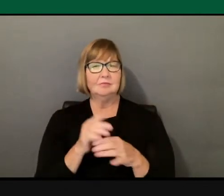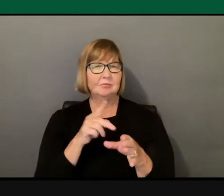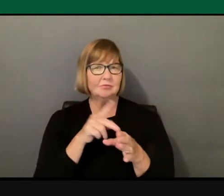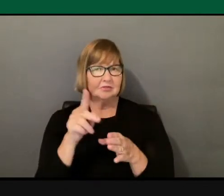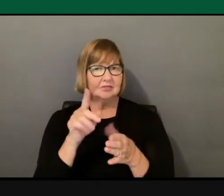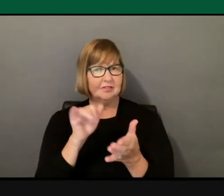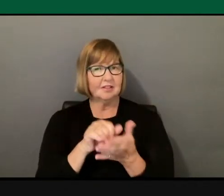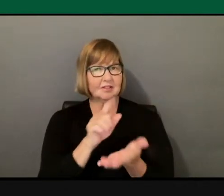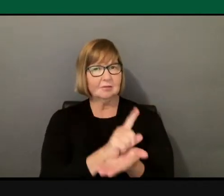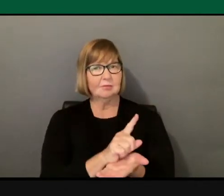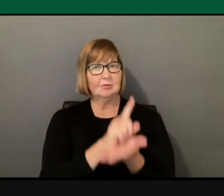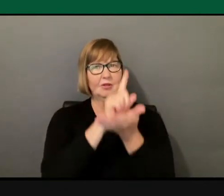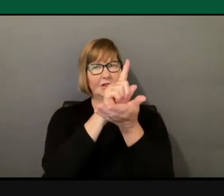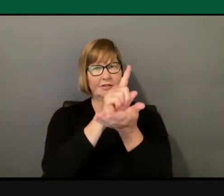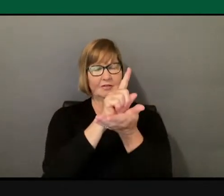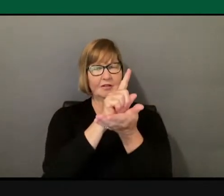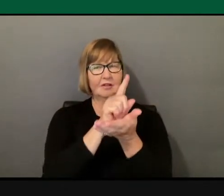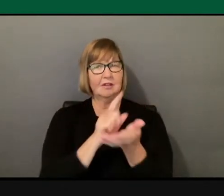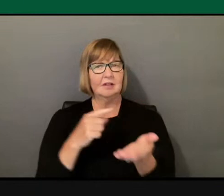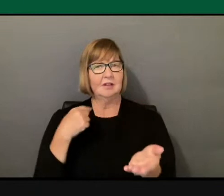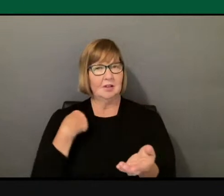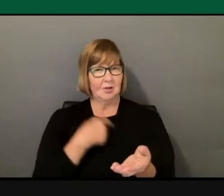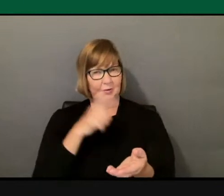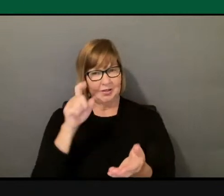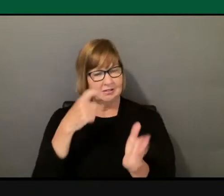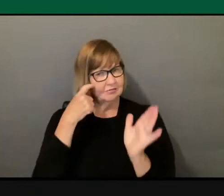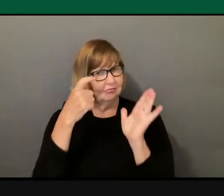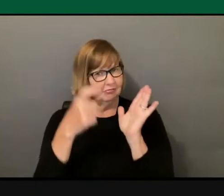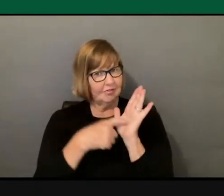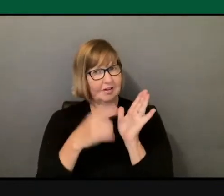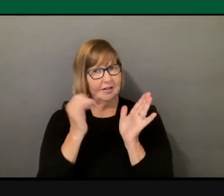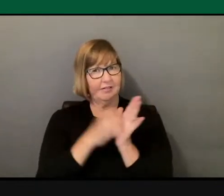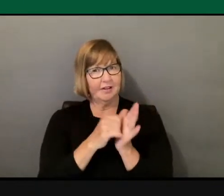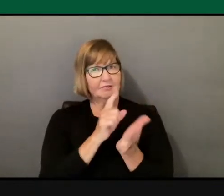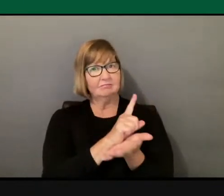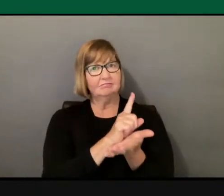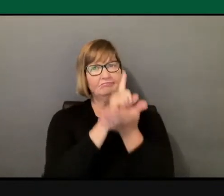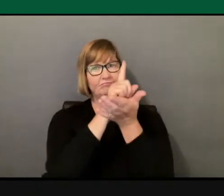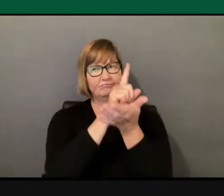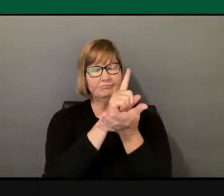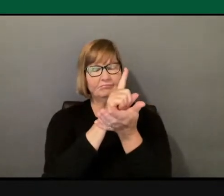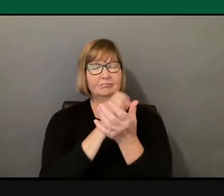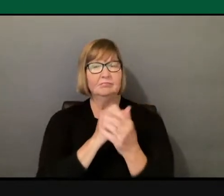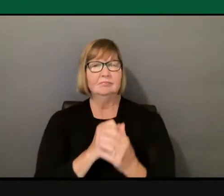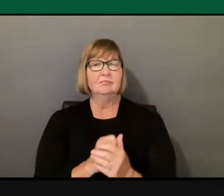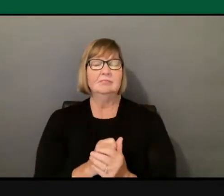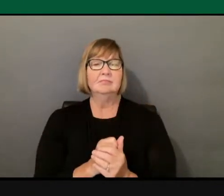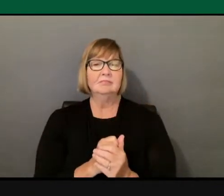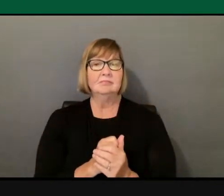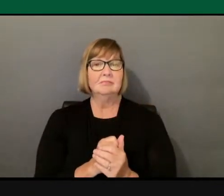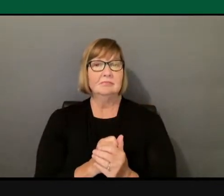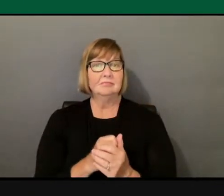right? And we need to recognize it. And in terms of healing,